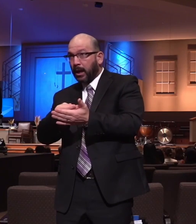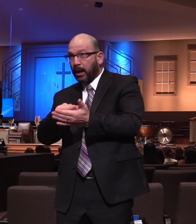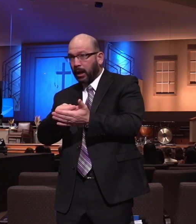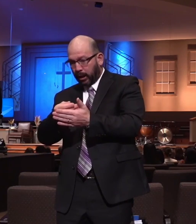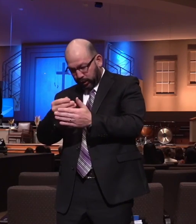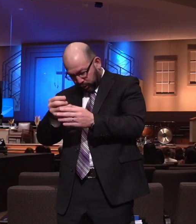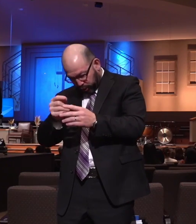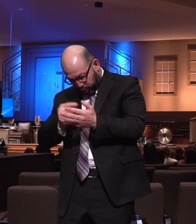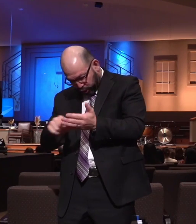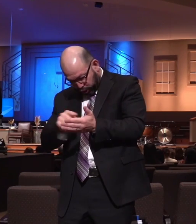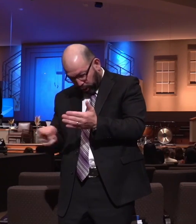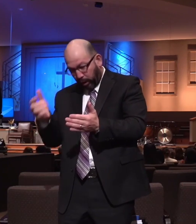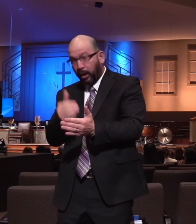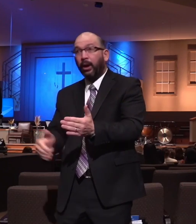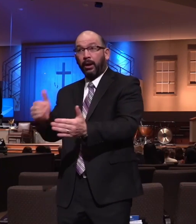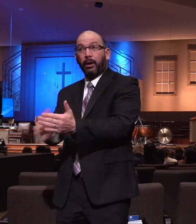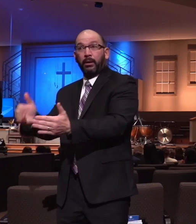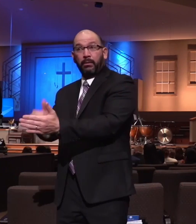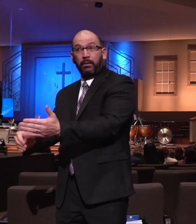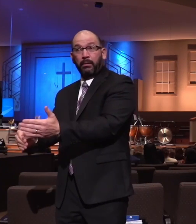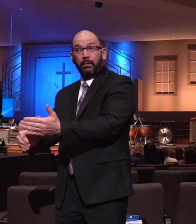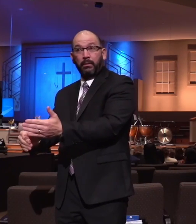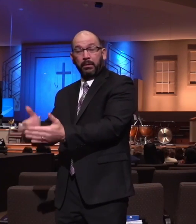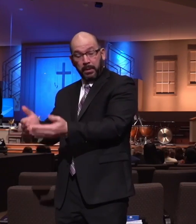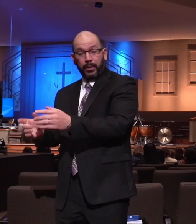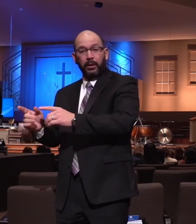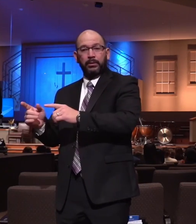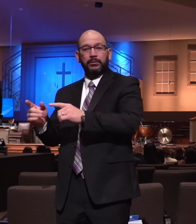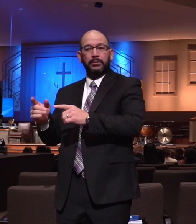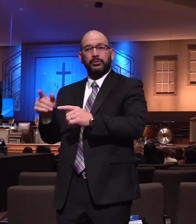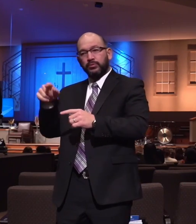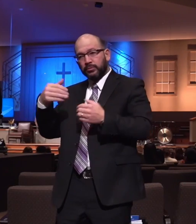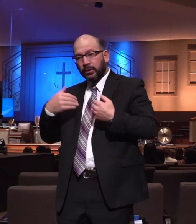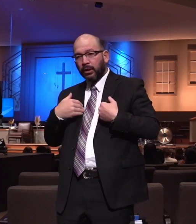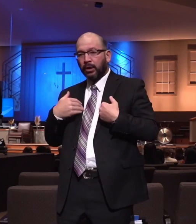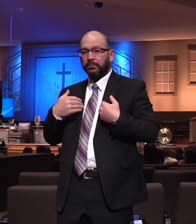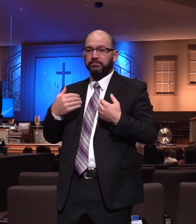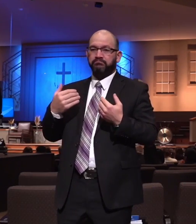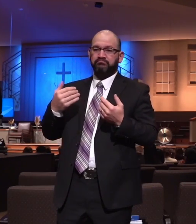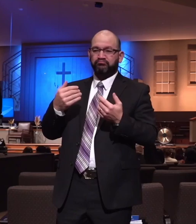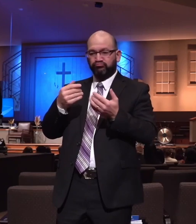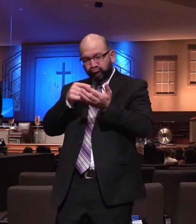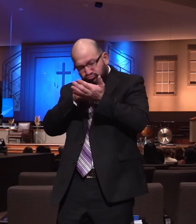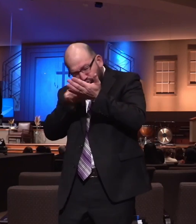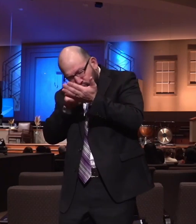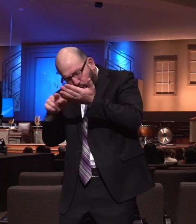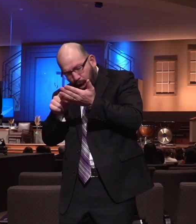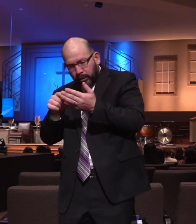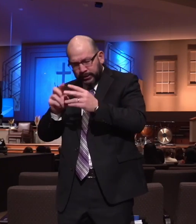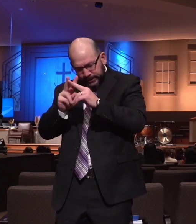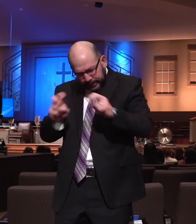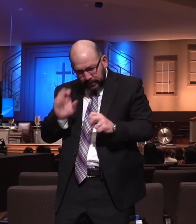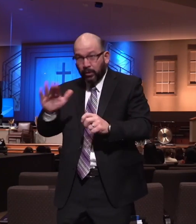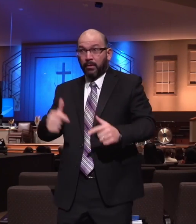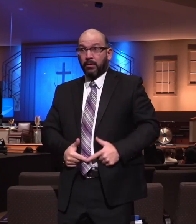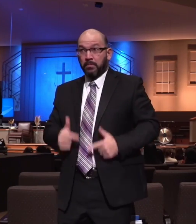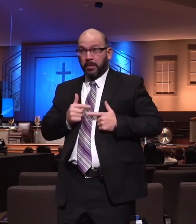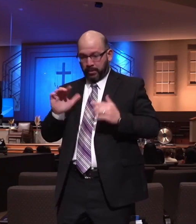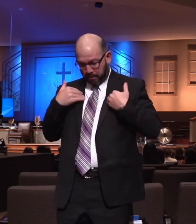make some assessments medically, and you check your blood pressure, and you check things about your physical life. Anything that